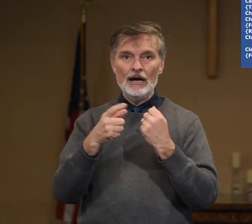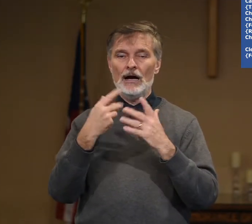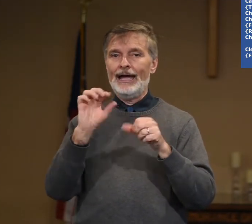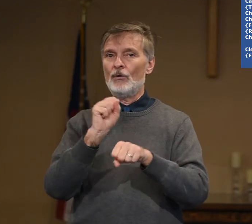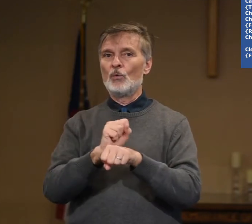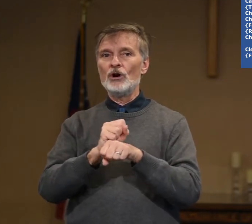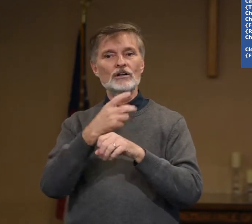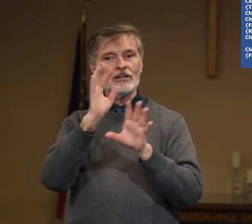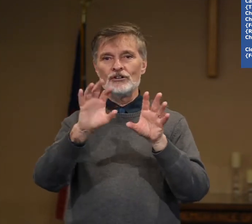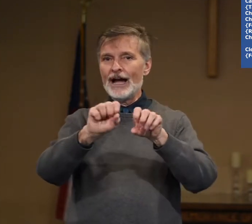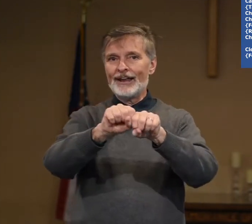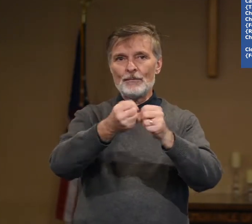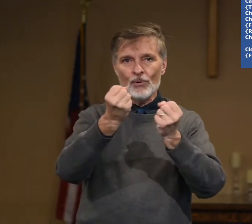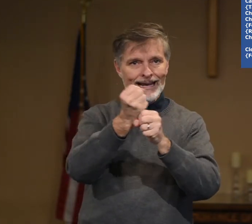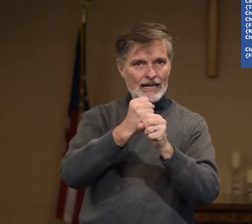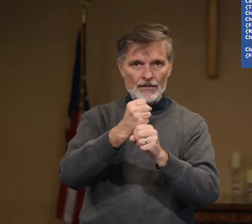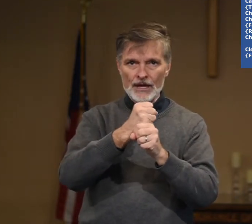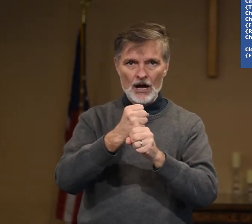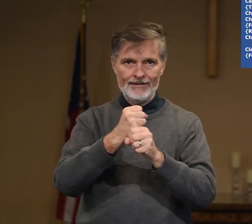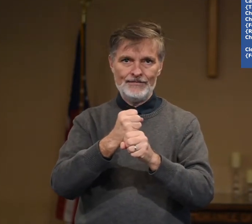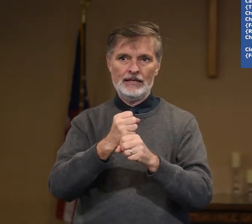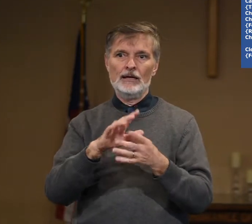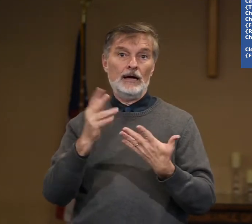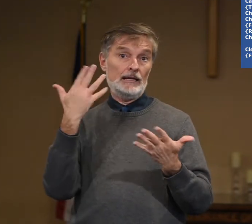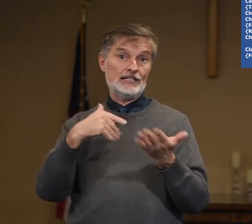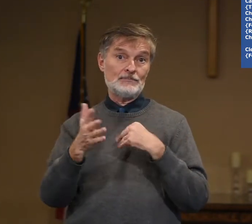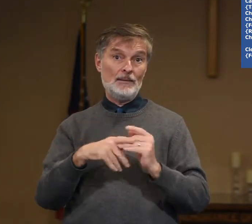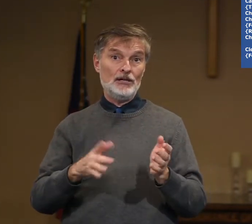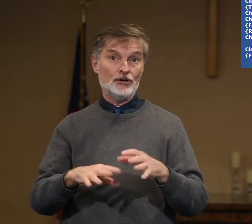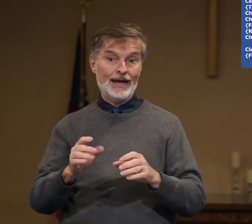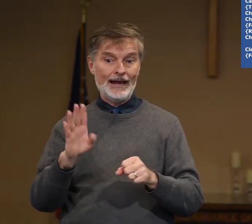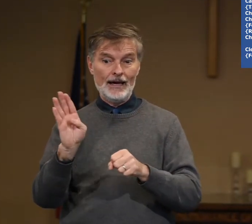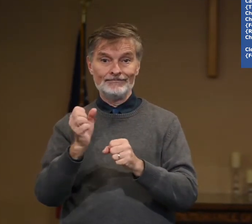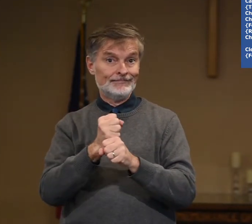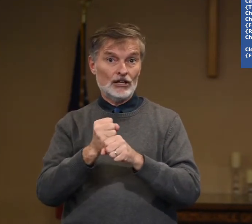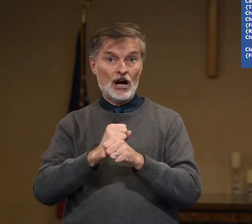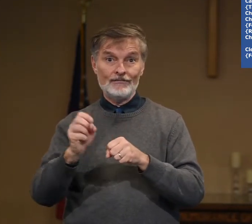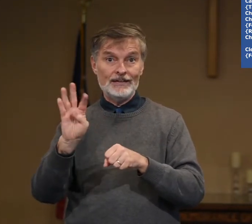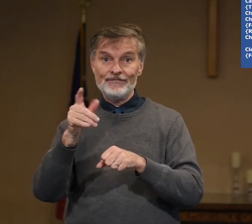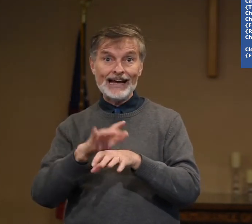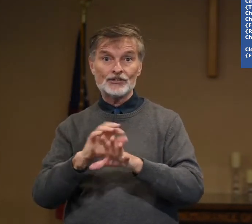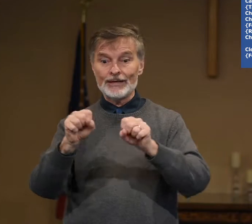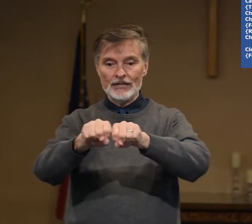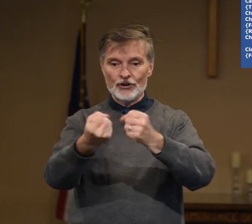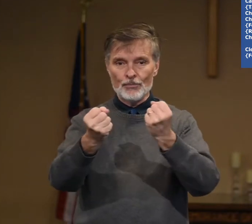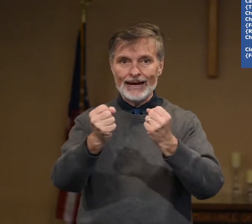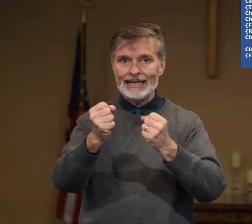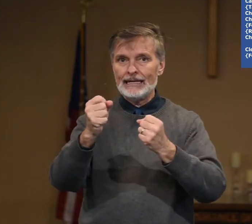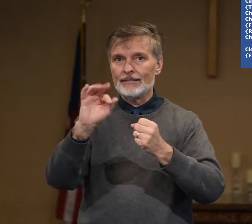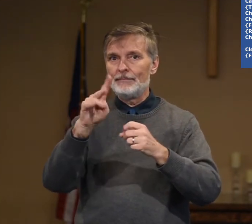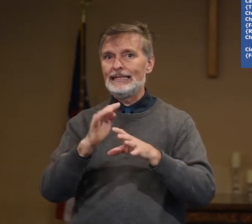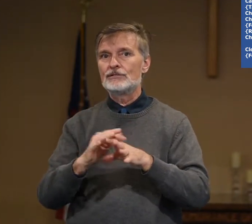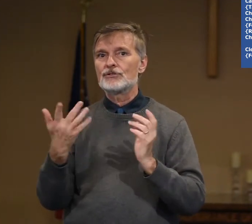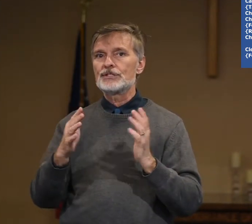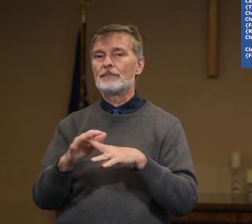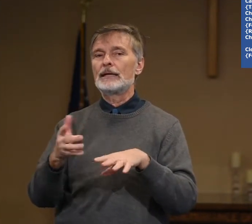At work, you're not going to break the coffee. Unless maybe you're at a coffee factory and you're breaking the beans or something.